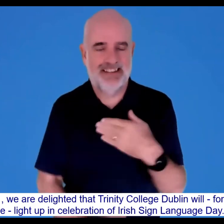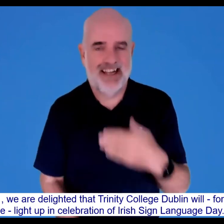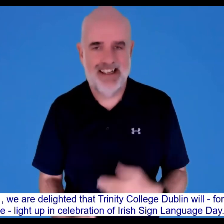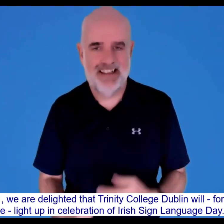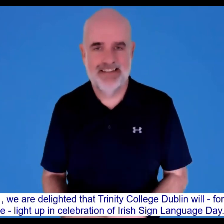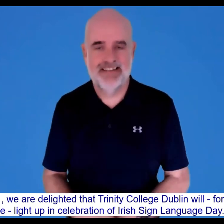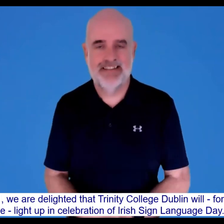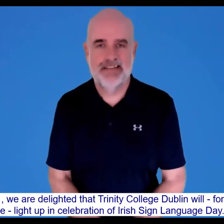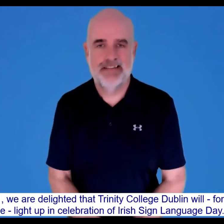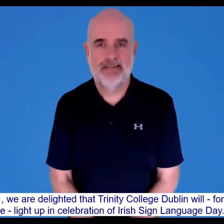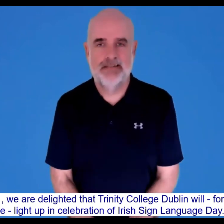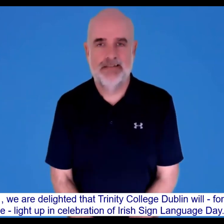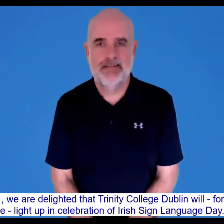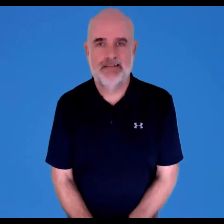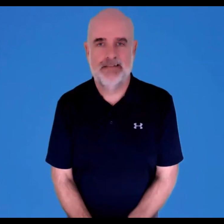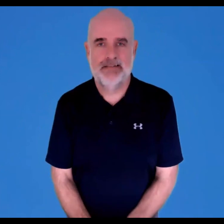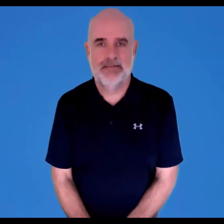celebration of Irish Sign Language Day.